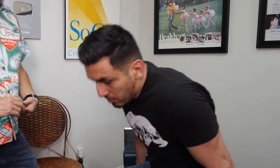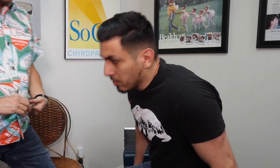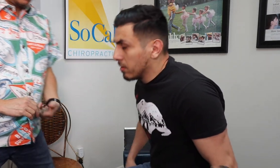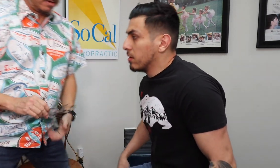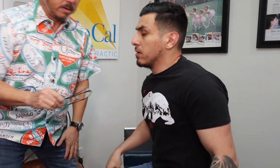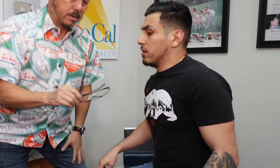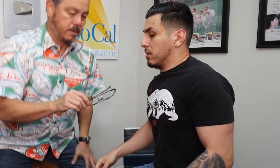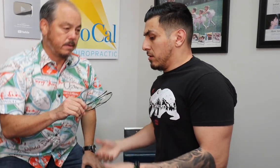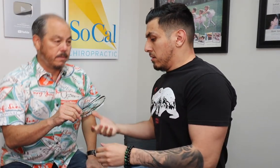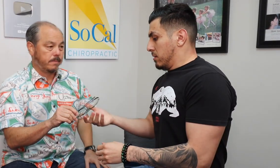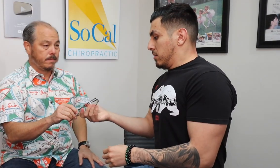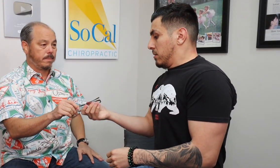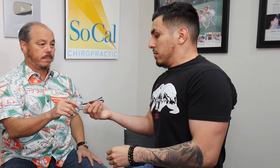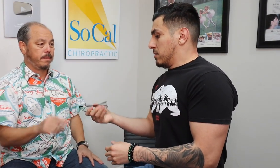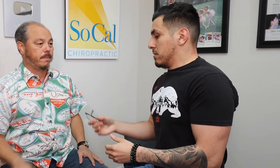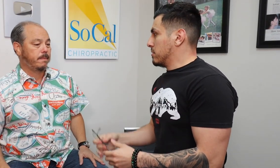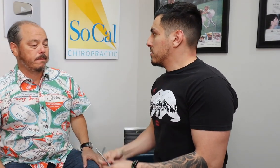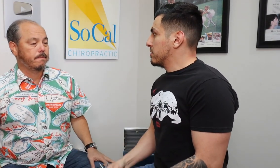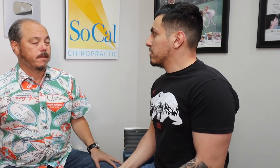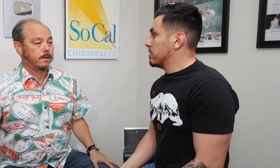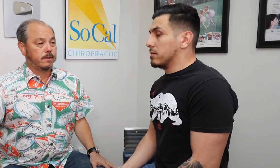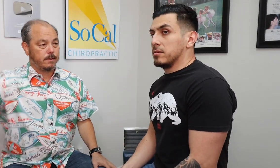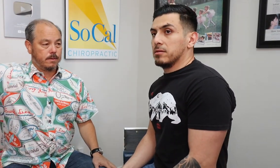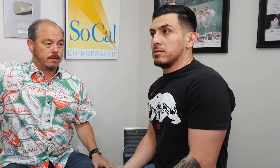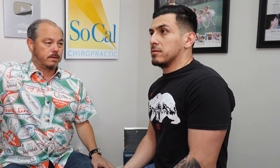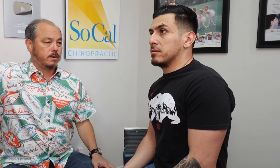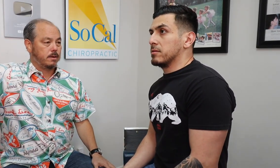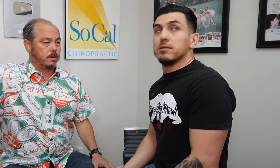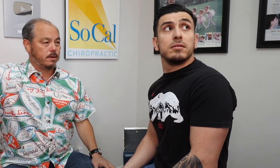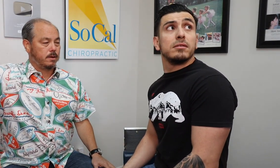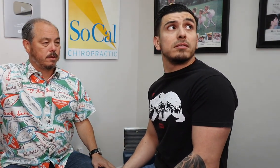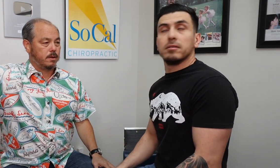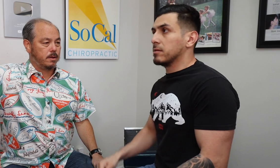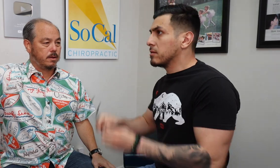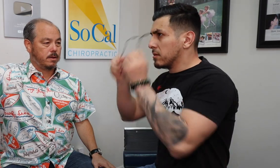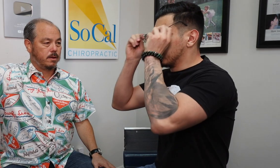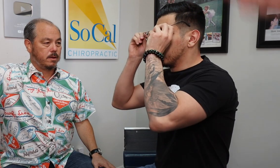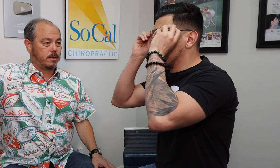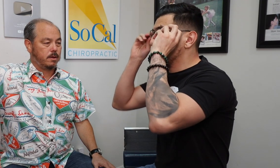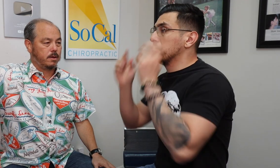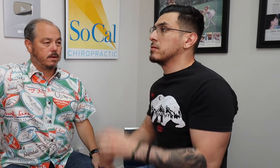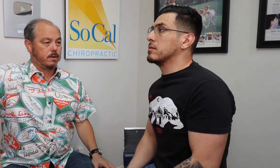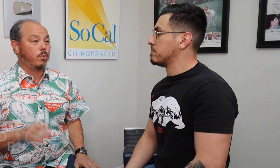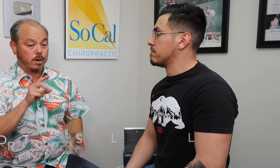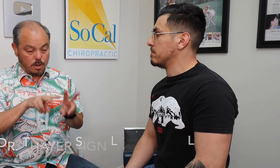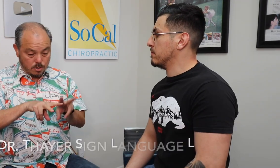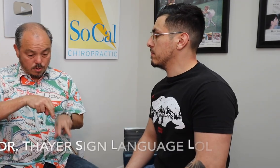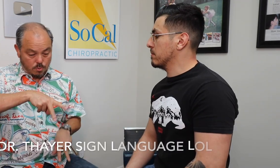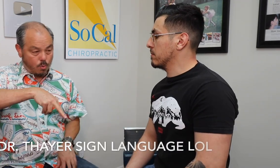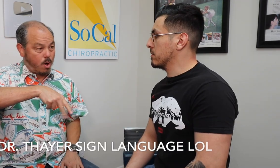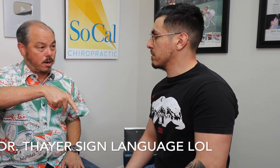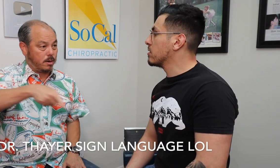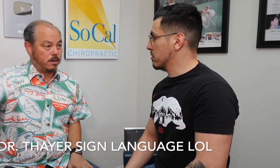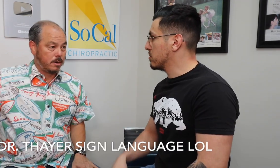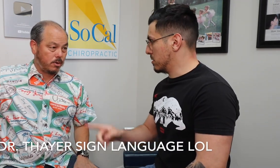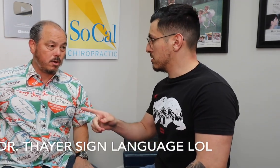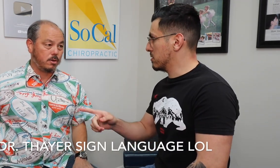him, tell him what's going to go on, and I do my own little signing stuff in a second here. We're going to walk down the hall,